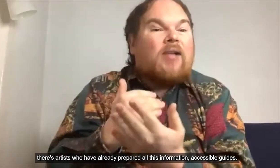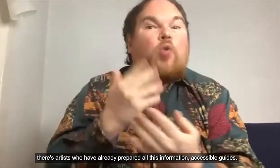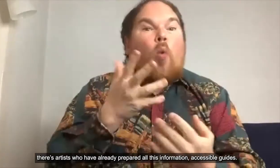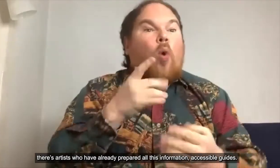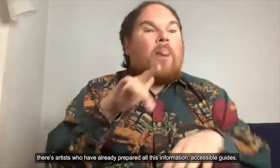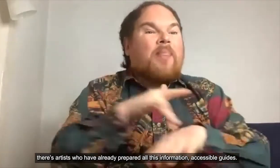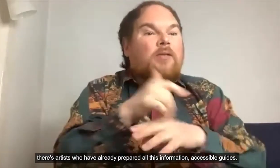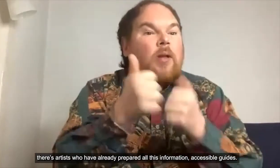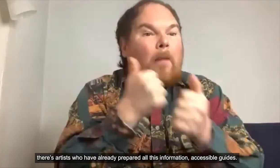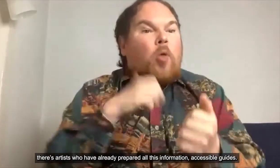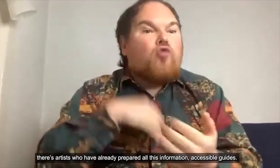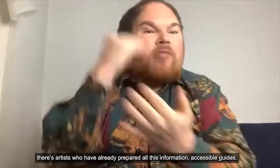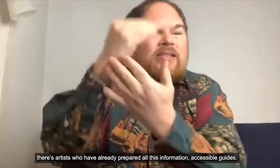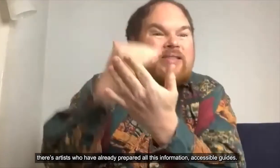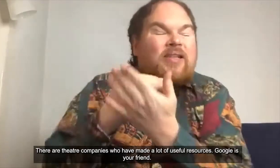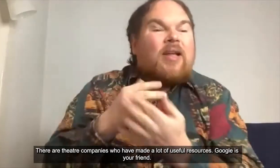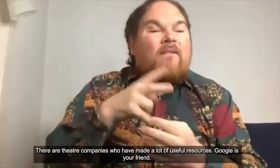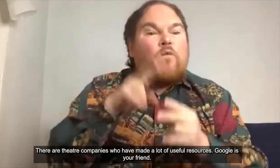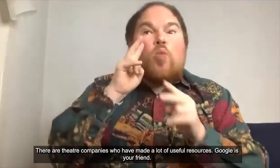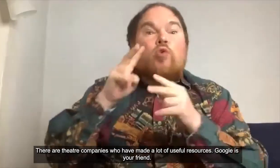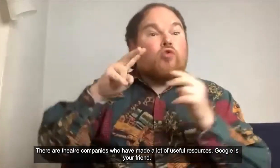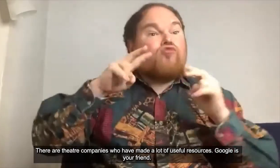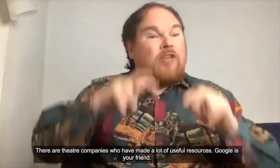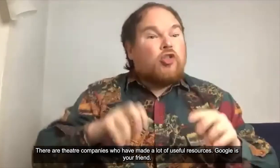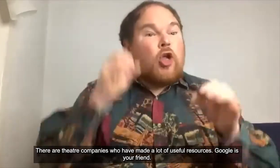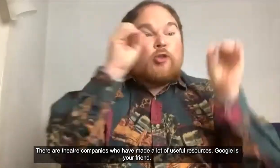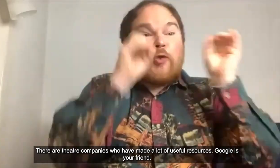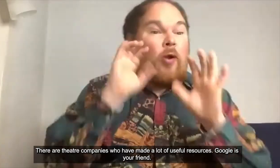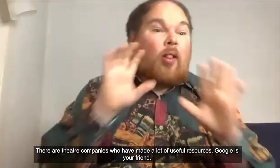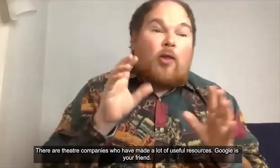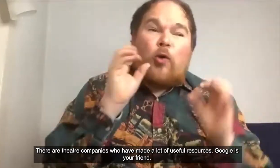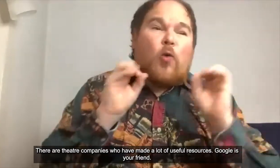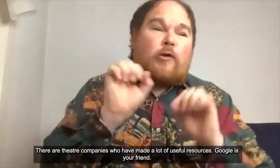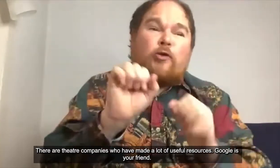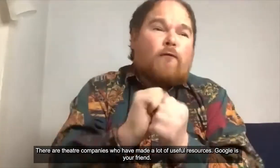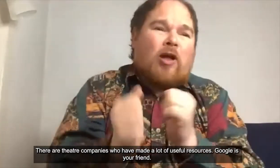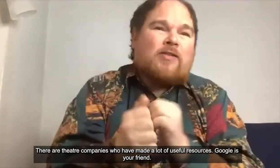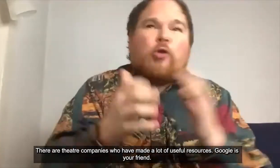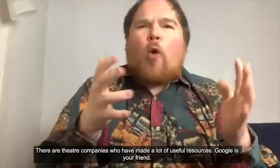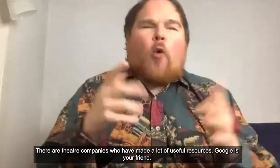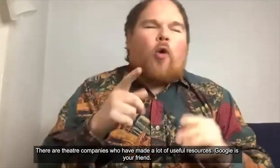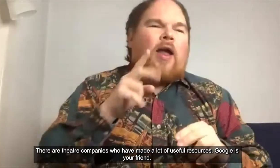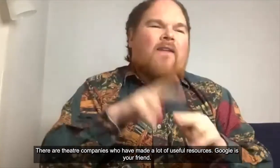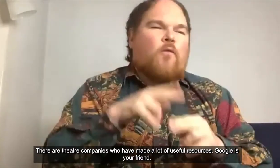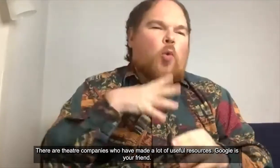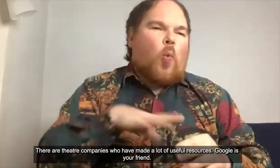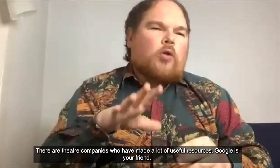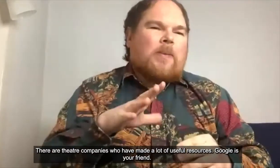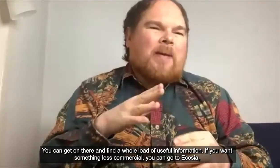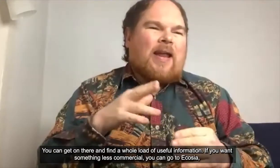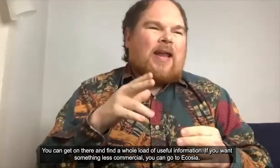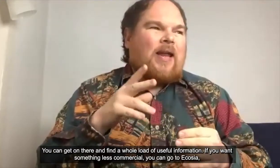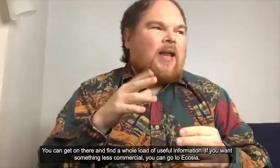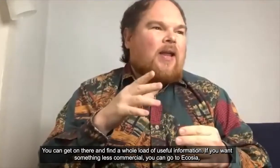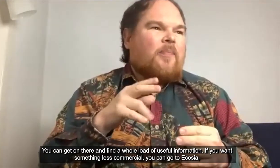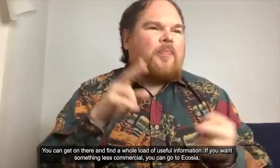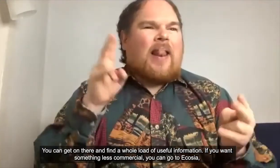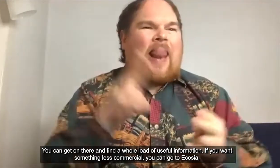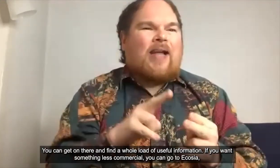accessible guides there's theatre companies that have made a lot of useful resources so Google is your friends you can get on there and find a whole